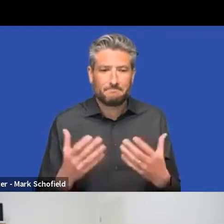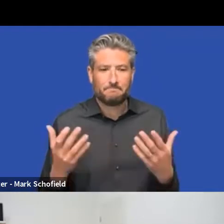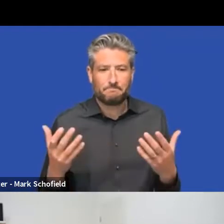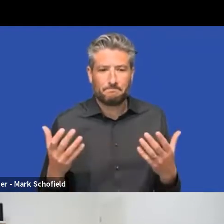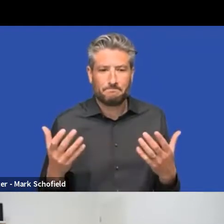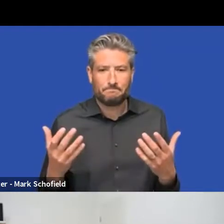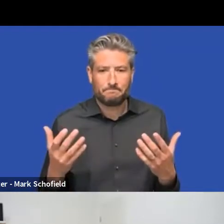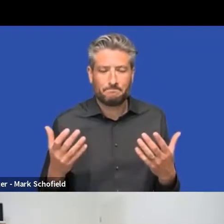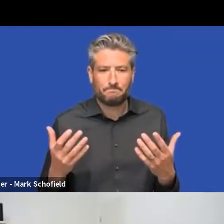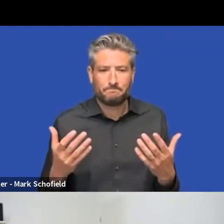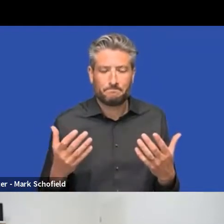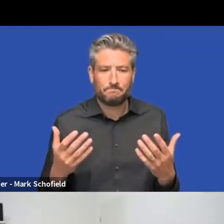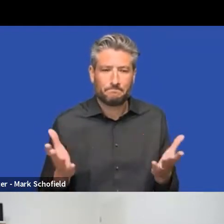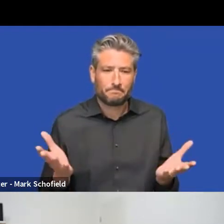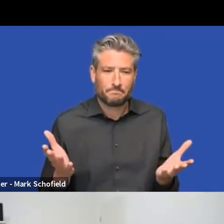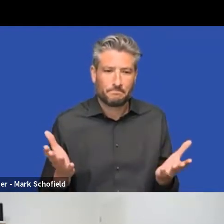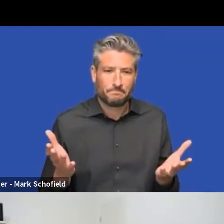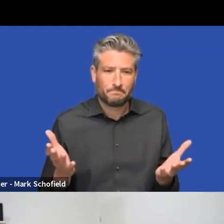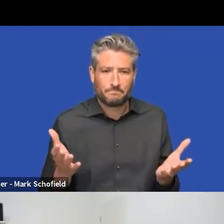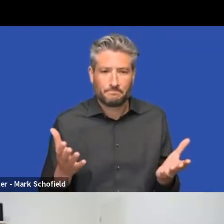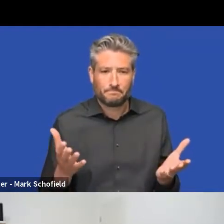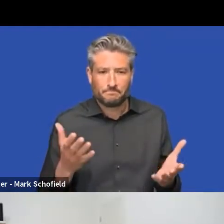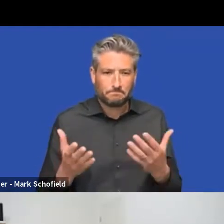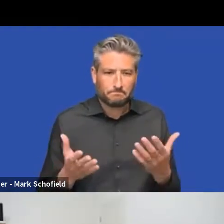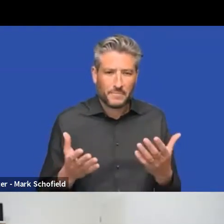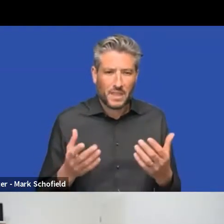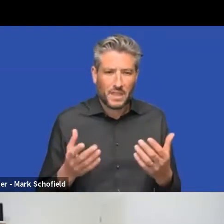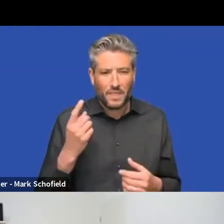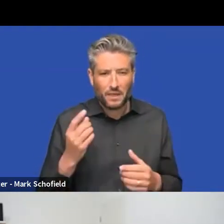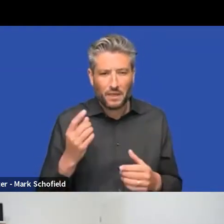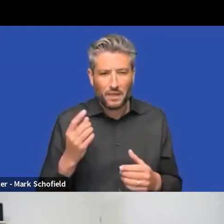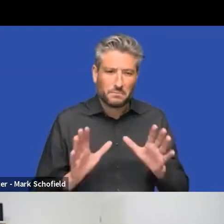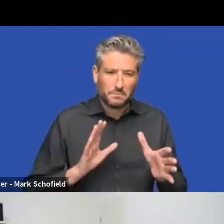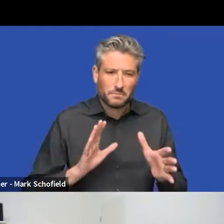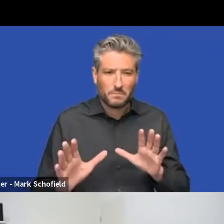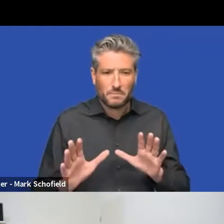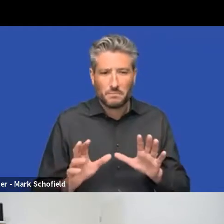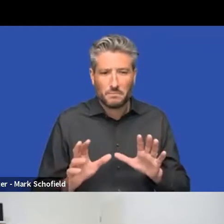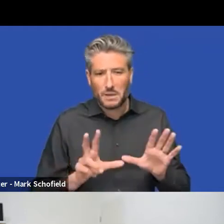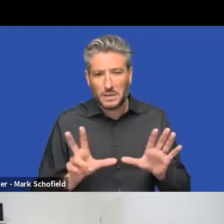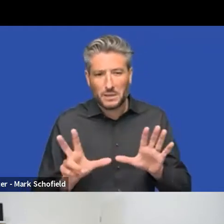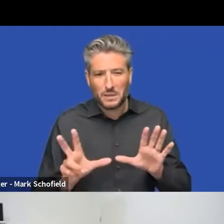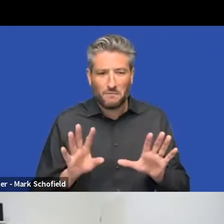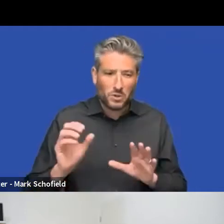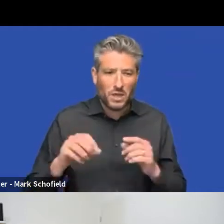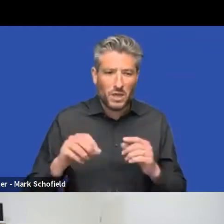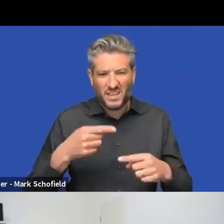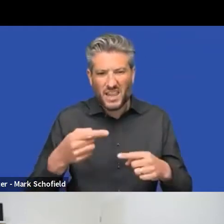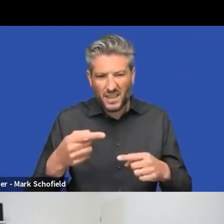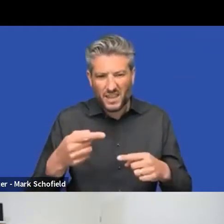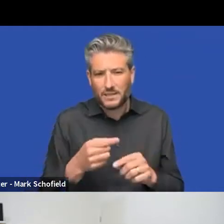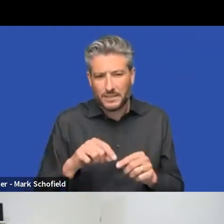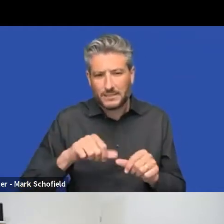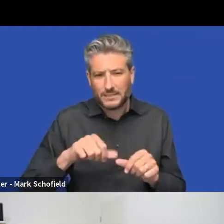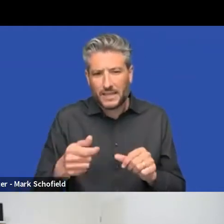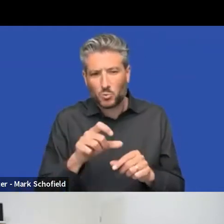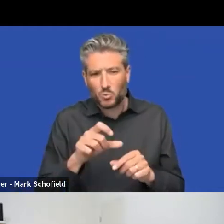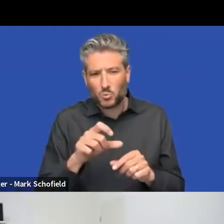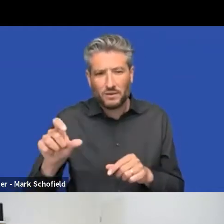in, in the eight 14 release, that's, uh, where there's the RC next week and it's scheduled for the beginning of June, we have a nice, uh,